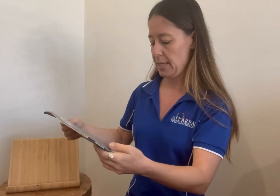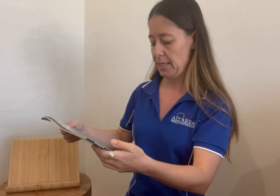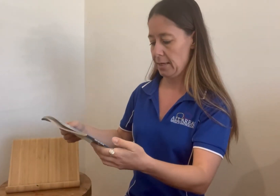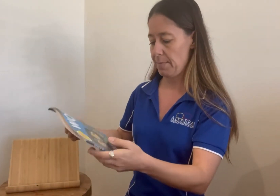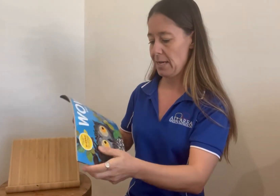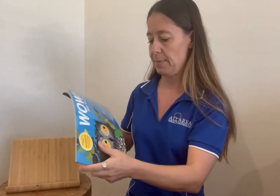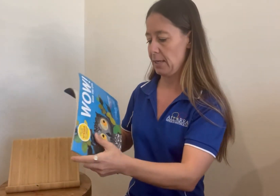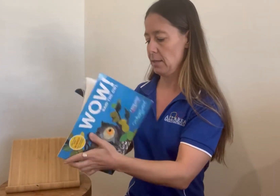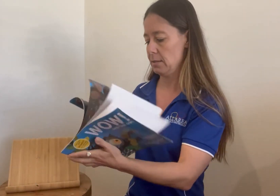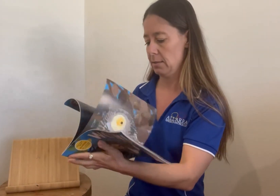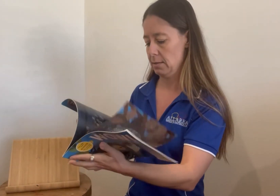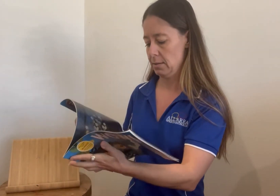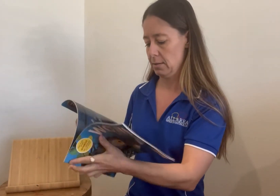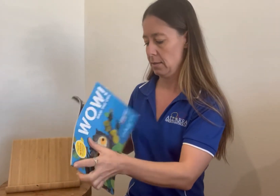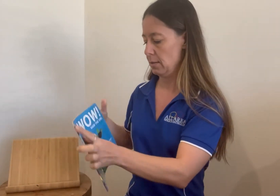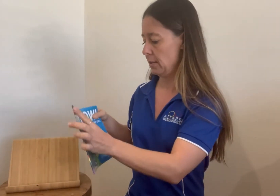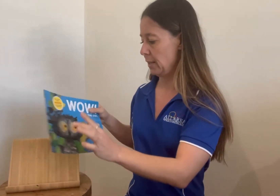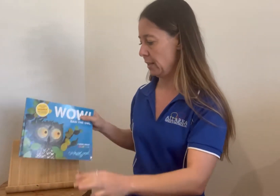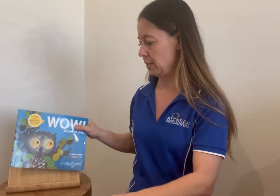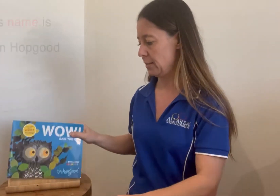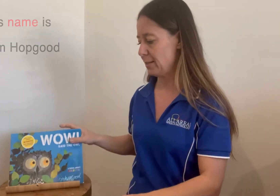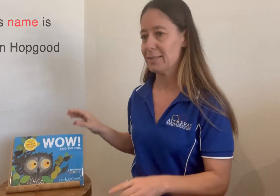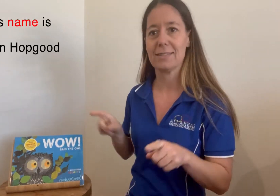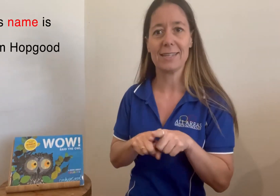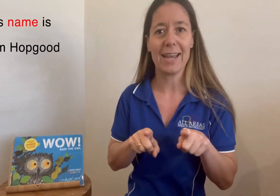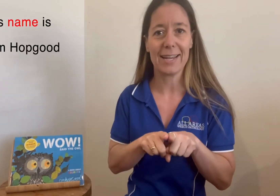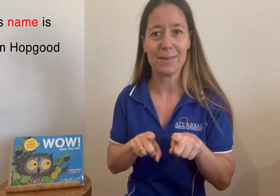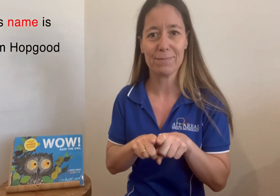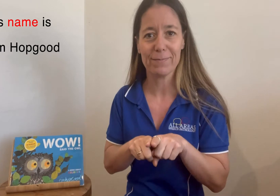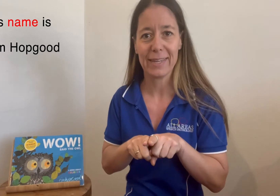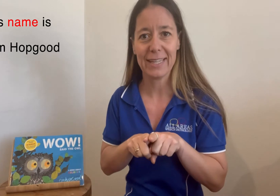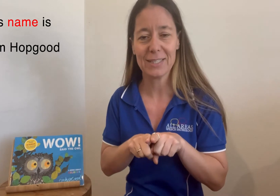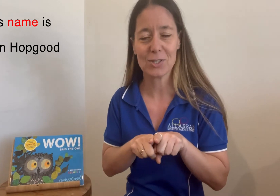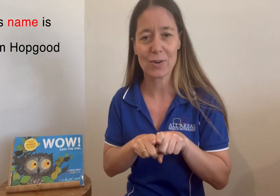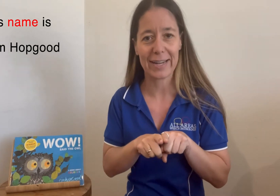think maybe it's the same illustrator.